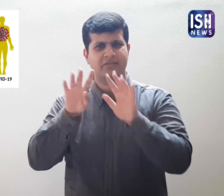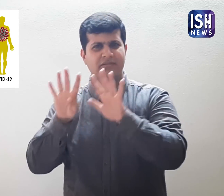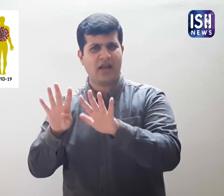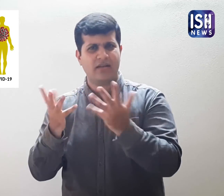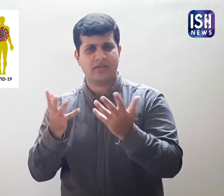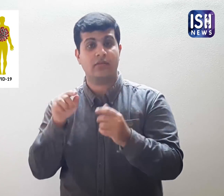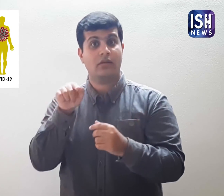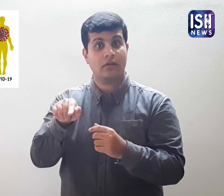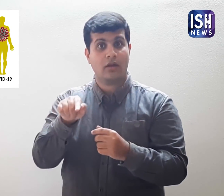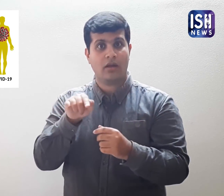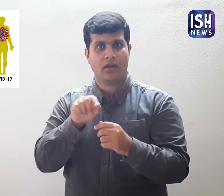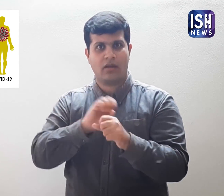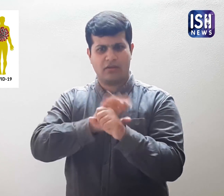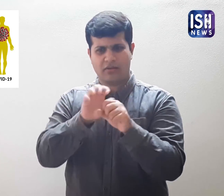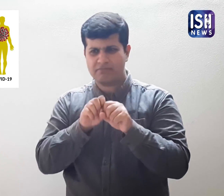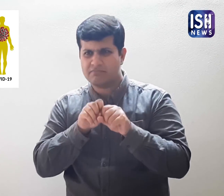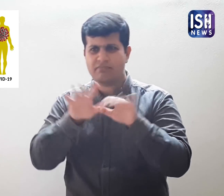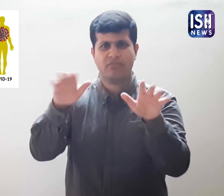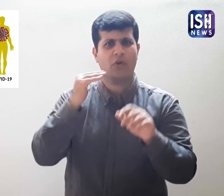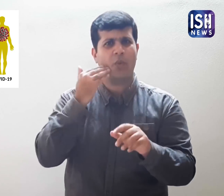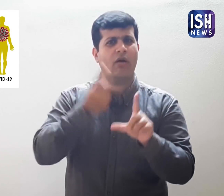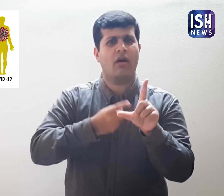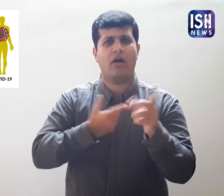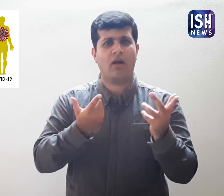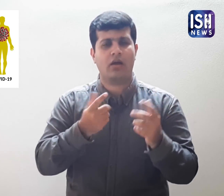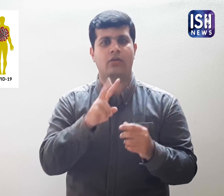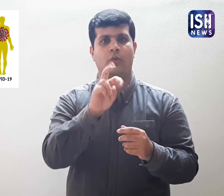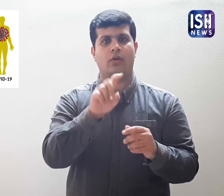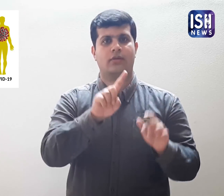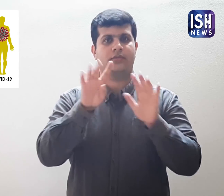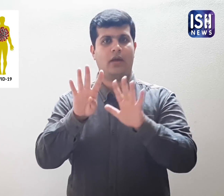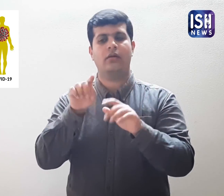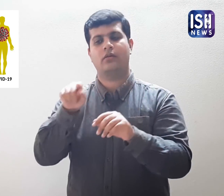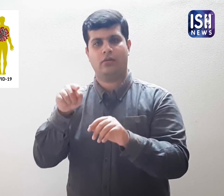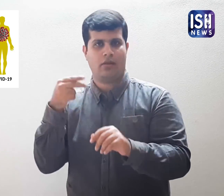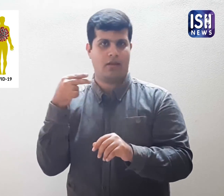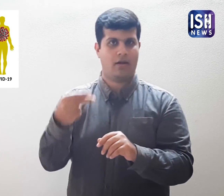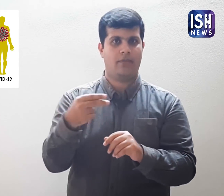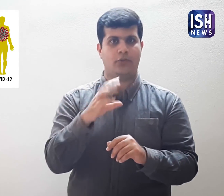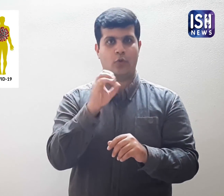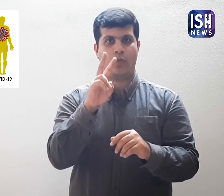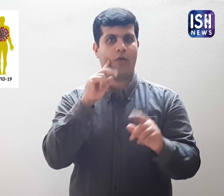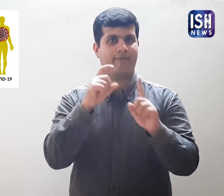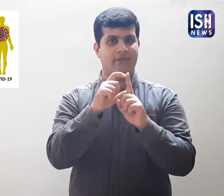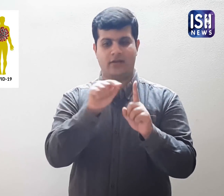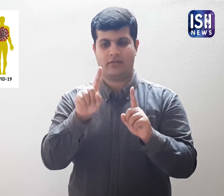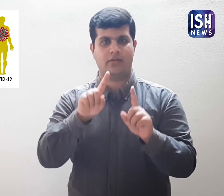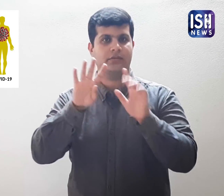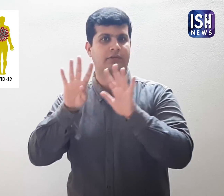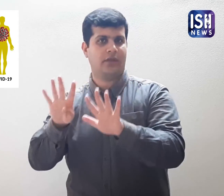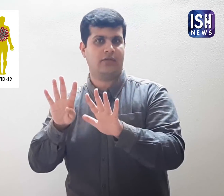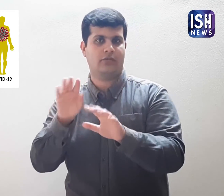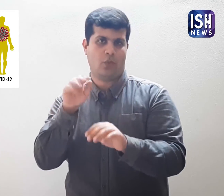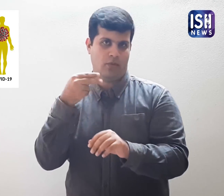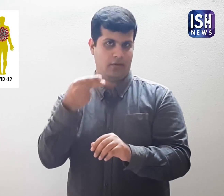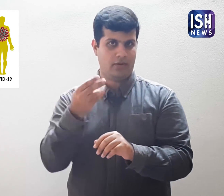while 19 signifies the year of its initial identification meaning 2019. Hence the name